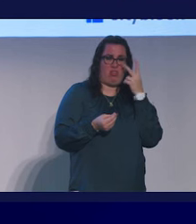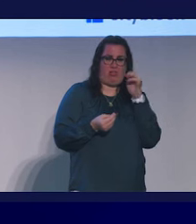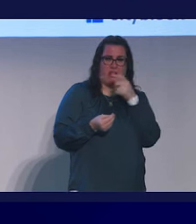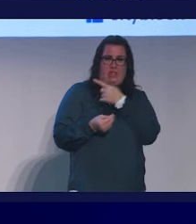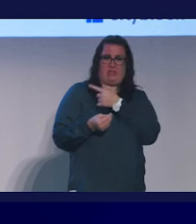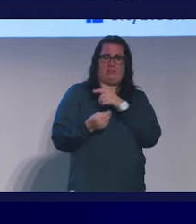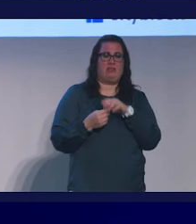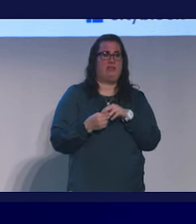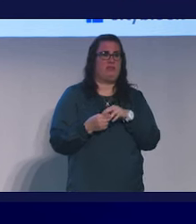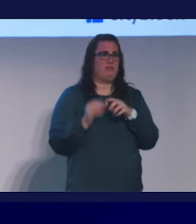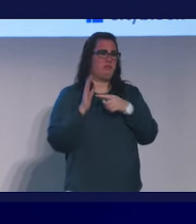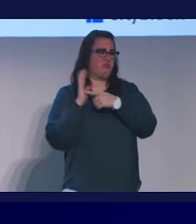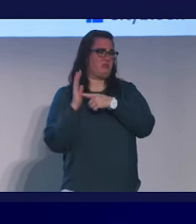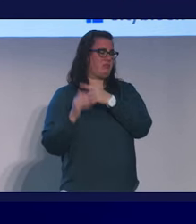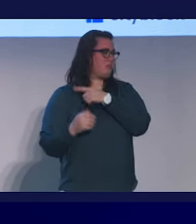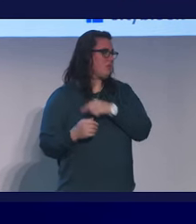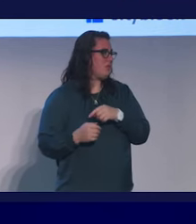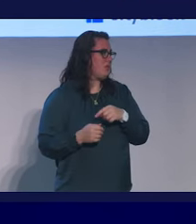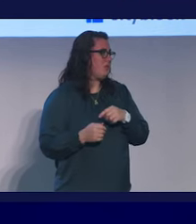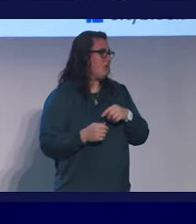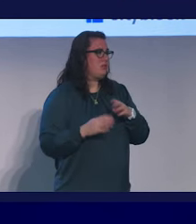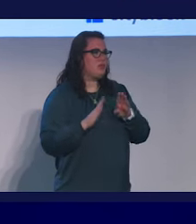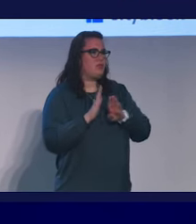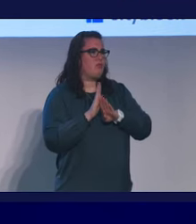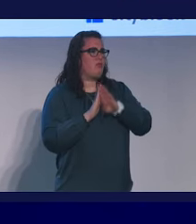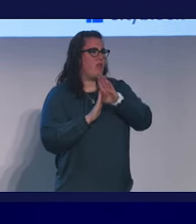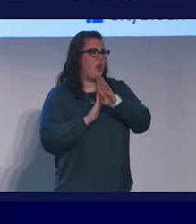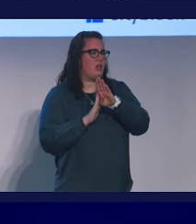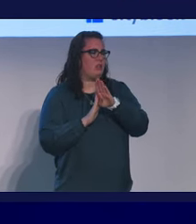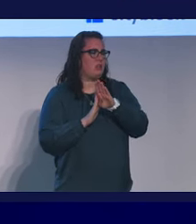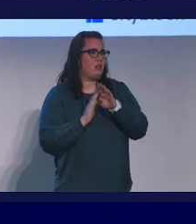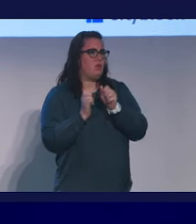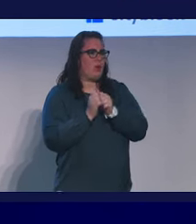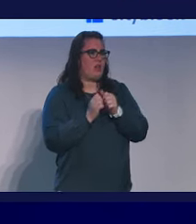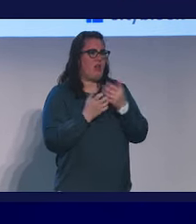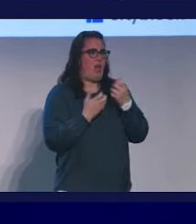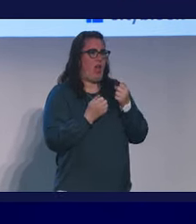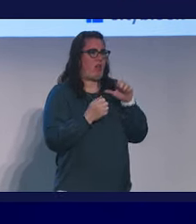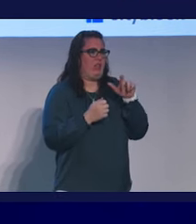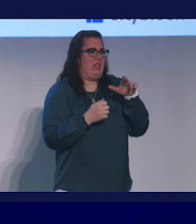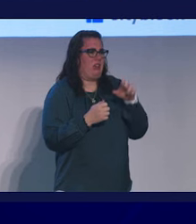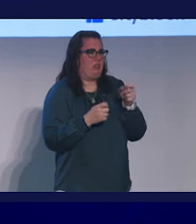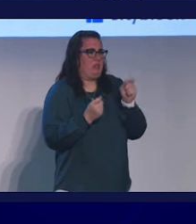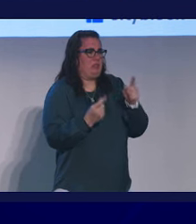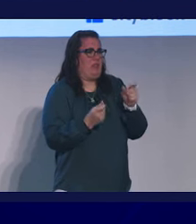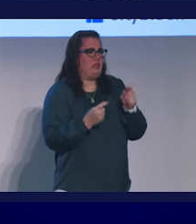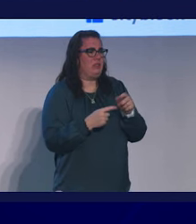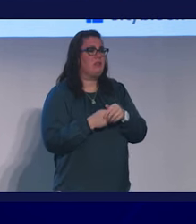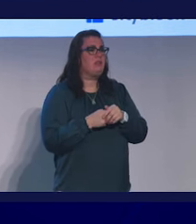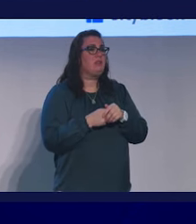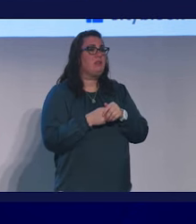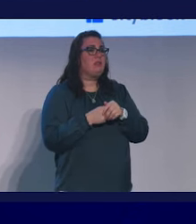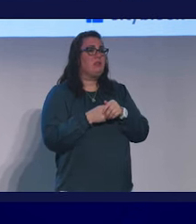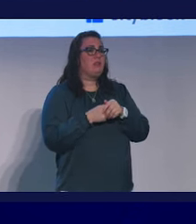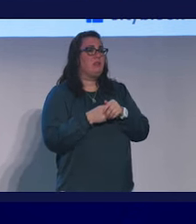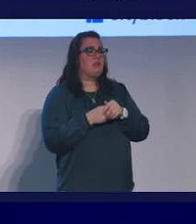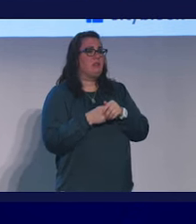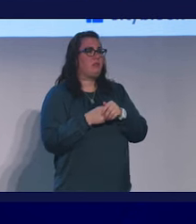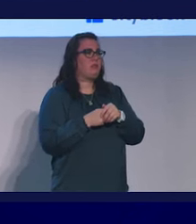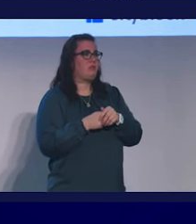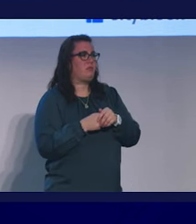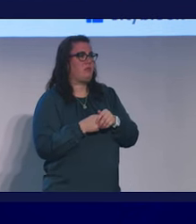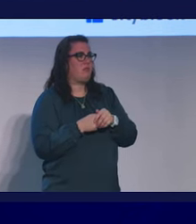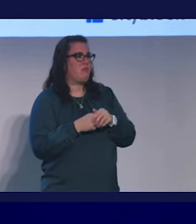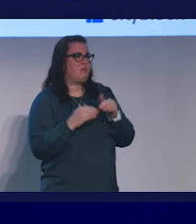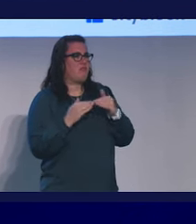up to what's happening here. What we see here is we see a rise in healthcare spending that comes at the expense of every